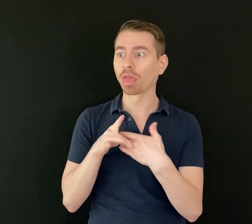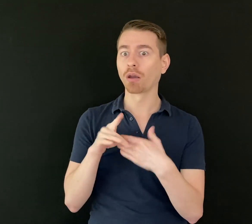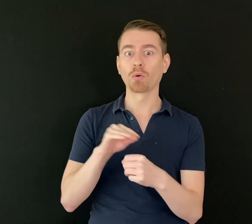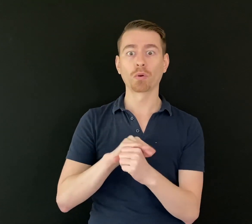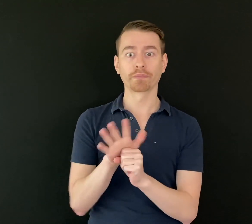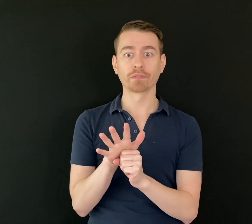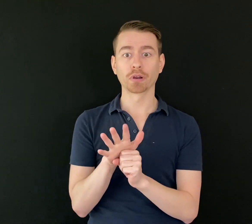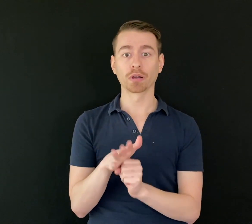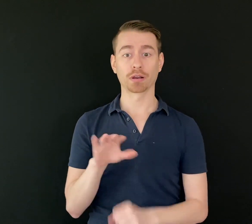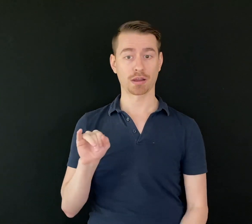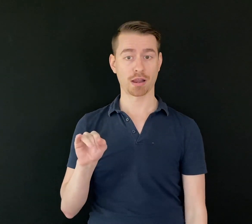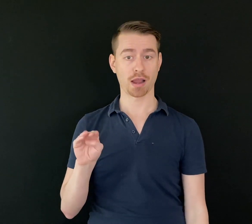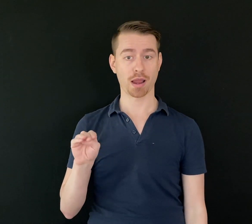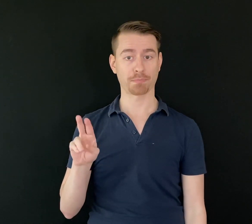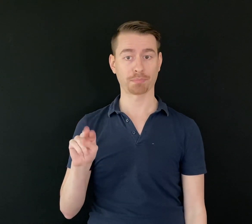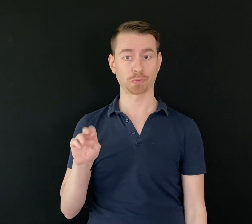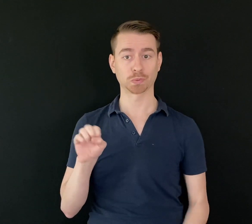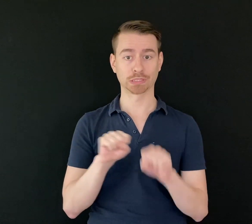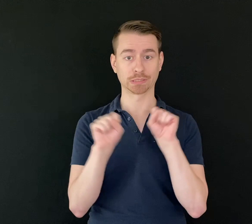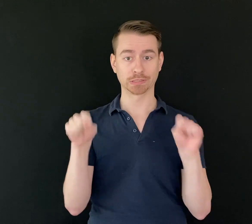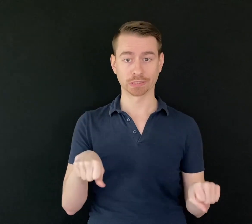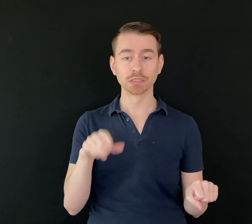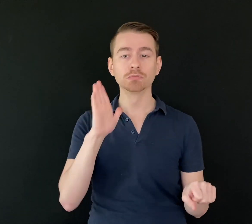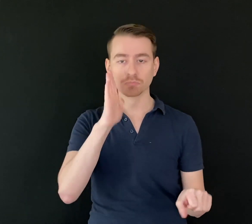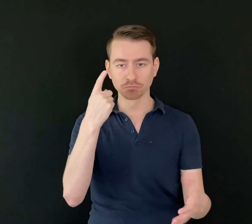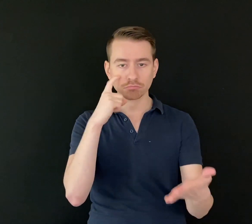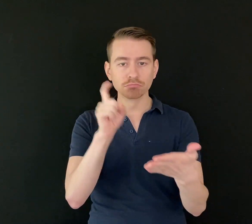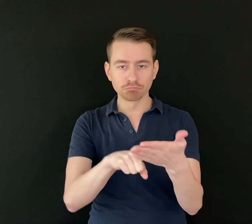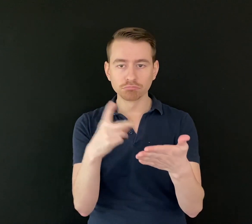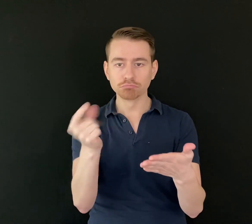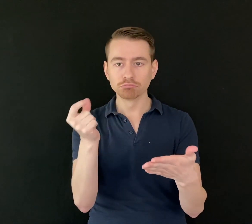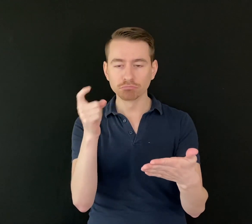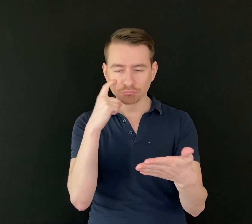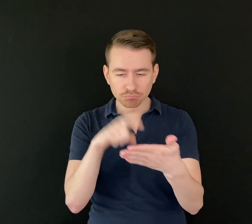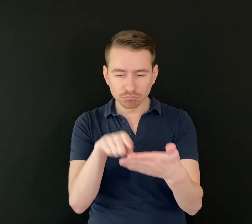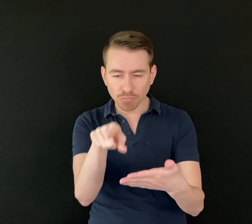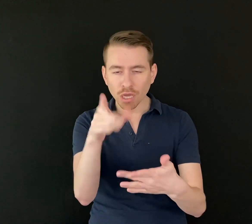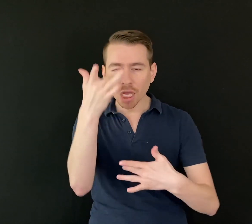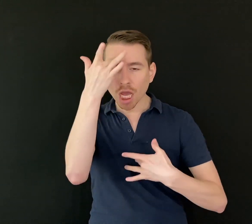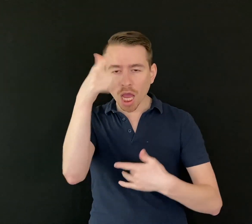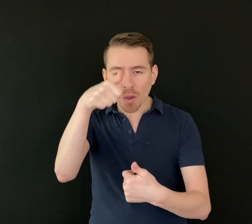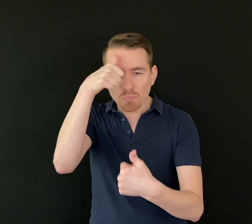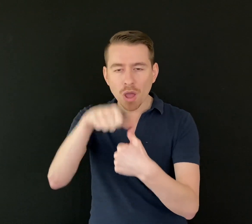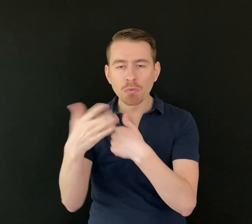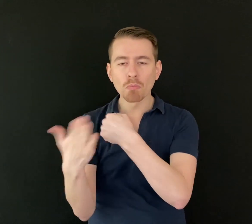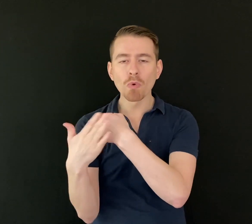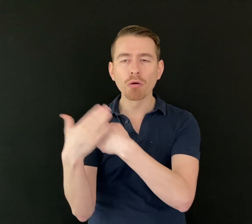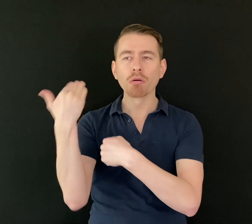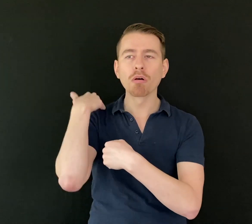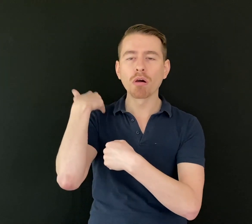your immune system will recognize it right away. It'll remember this from the vaccine, and it'll know what to do.